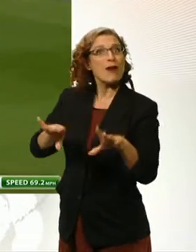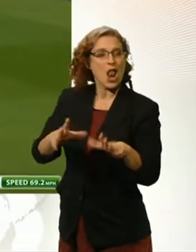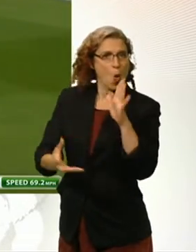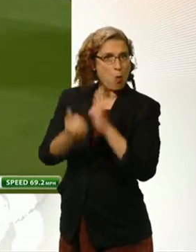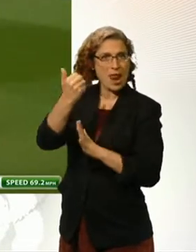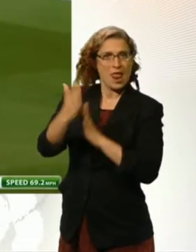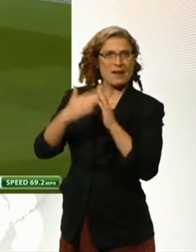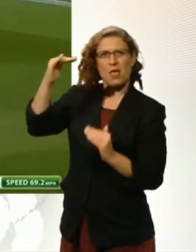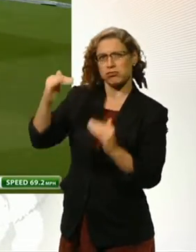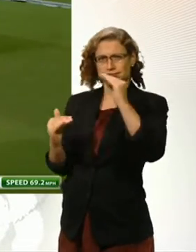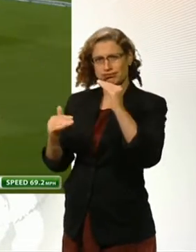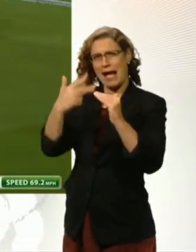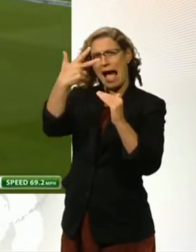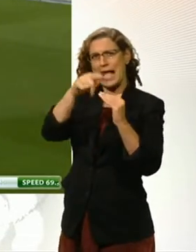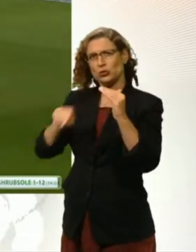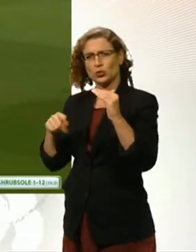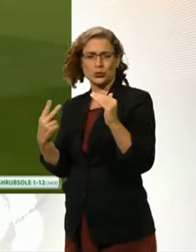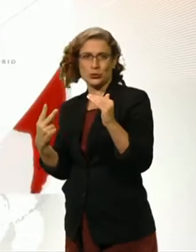the series eight points to two.